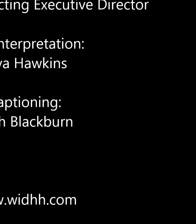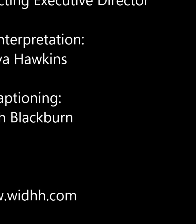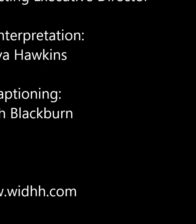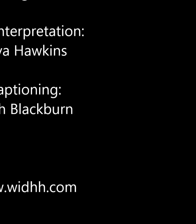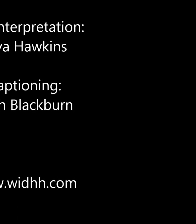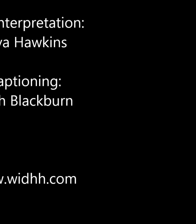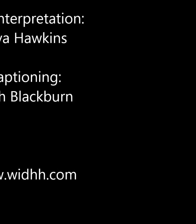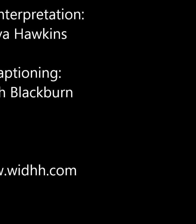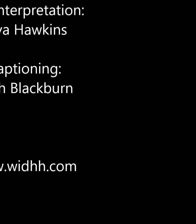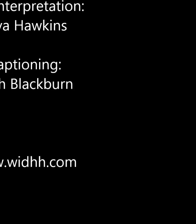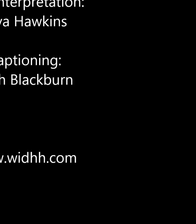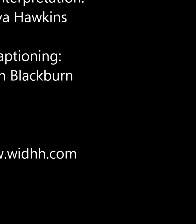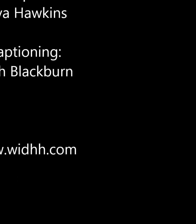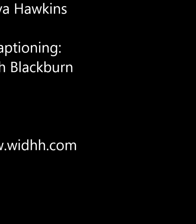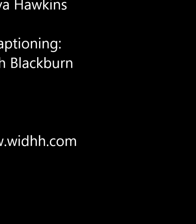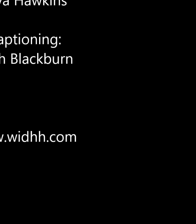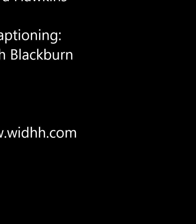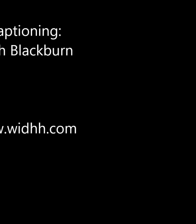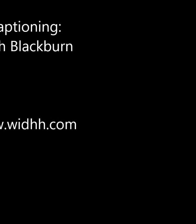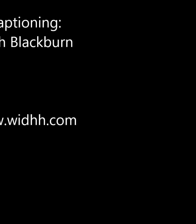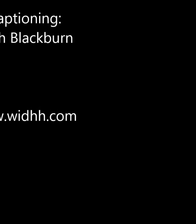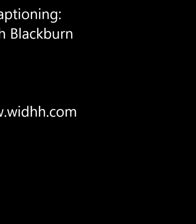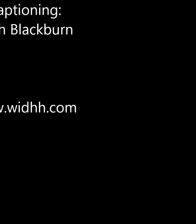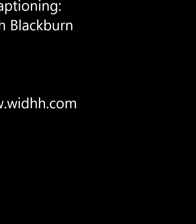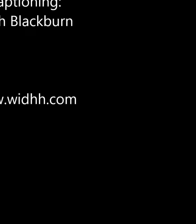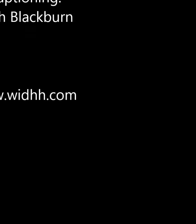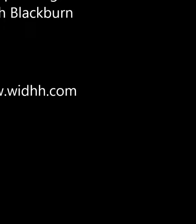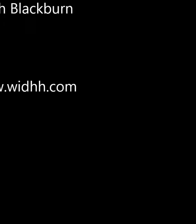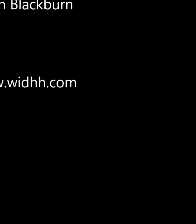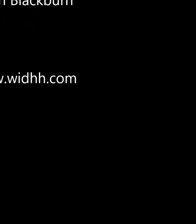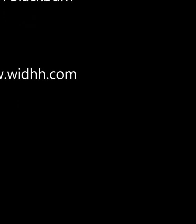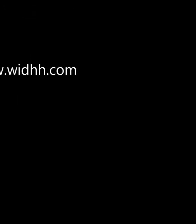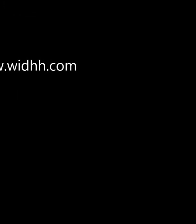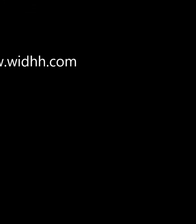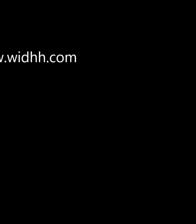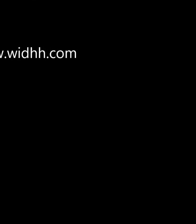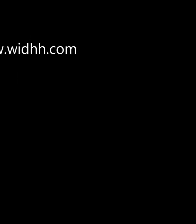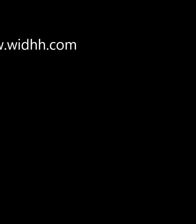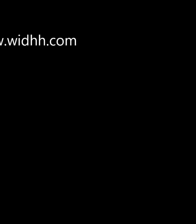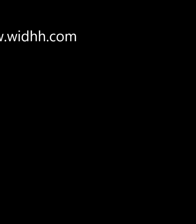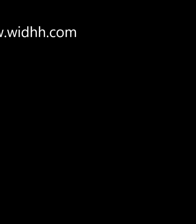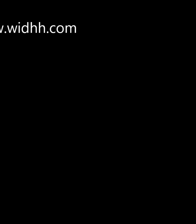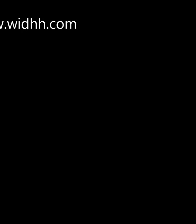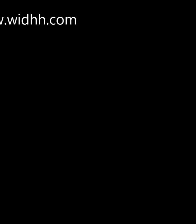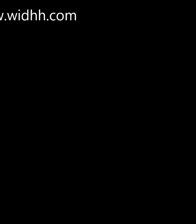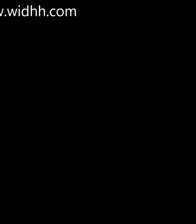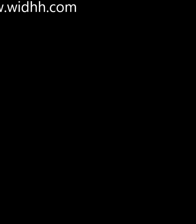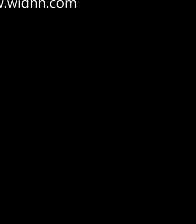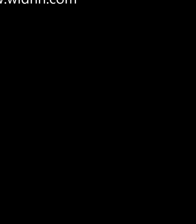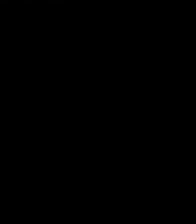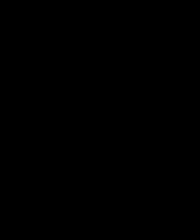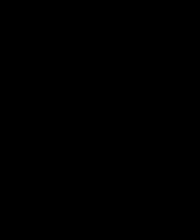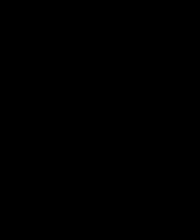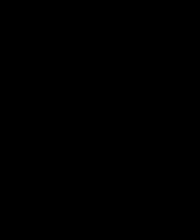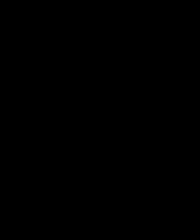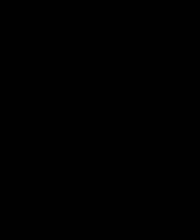-G.